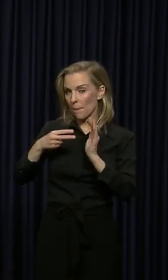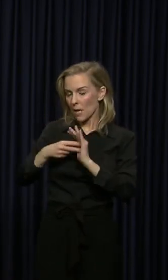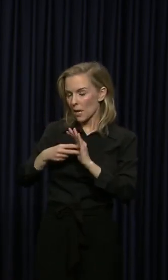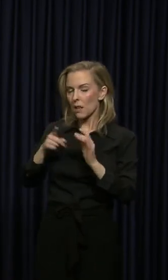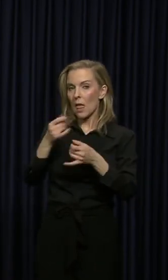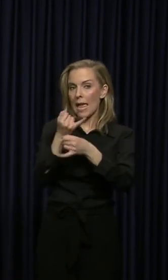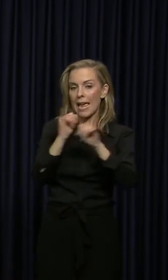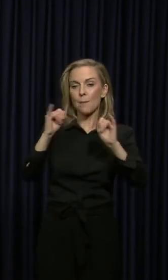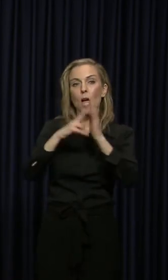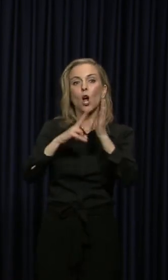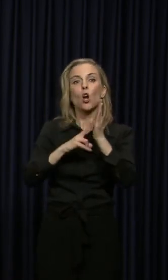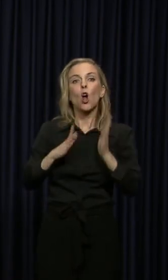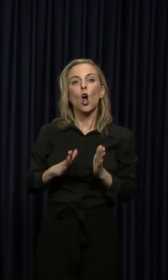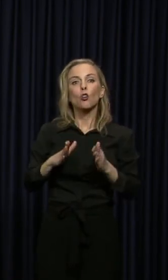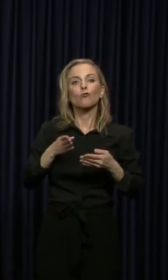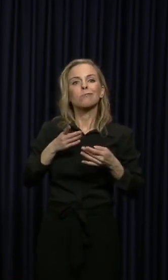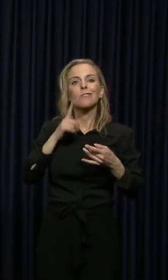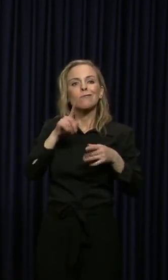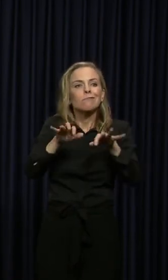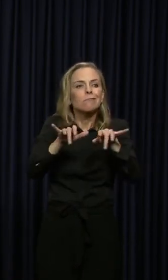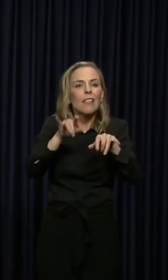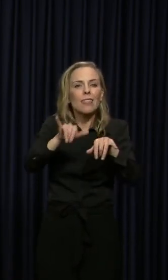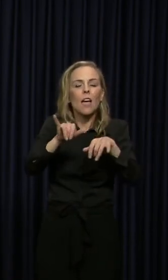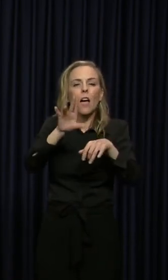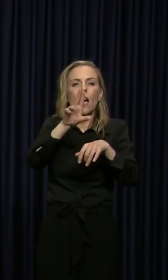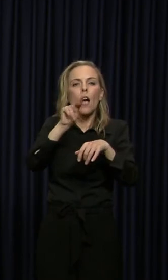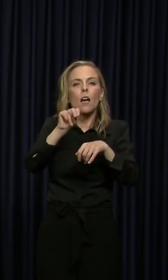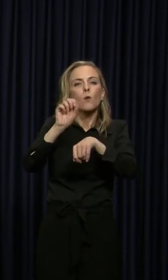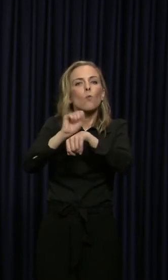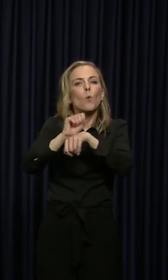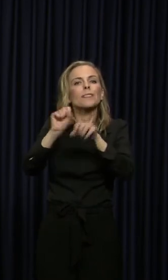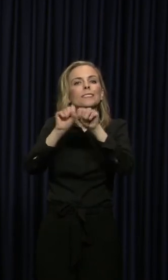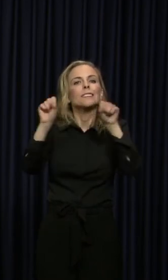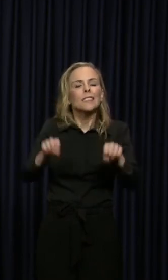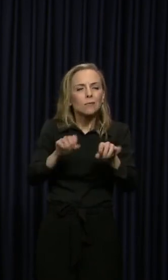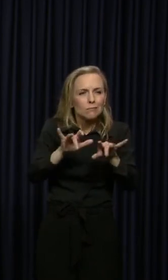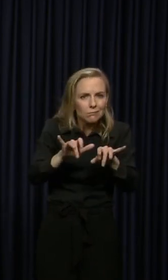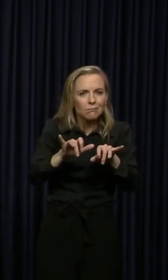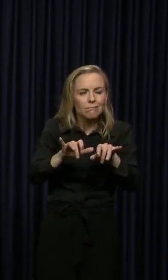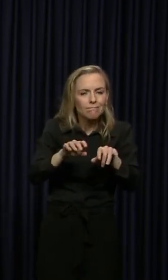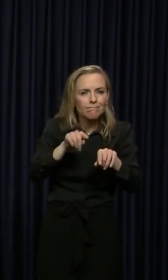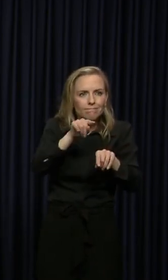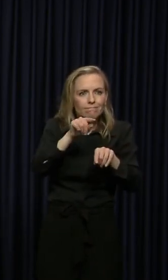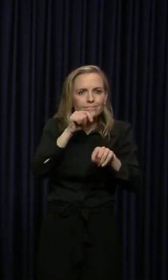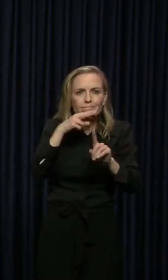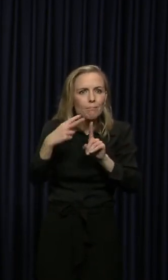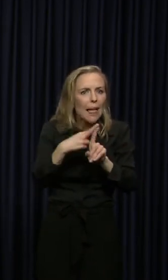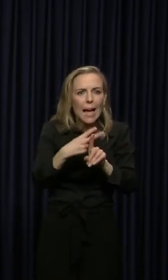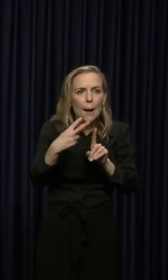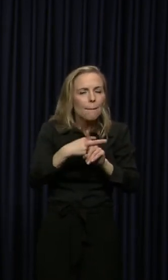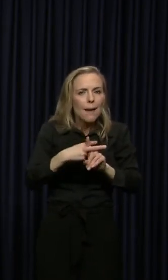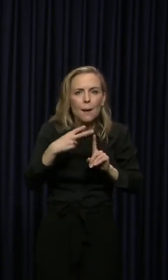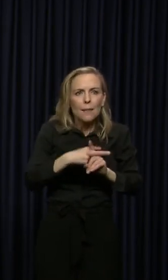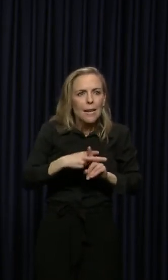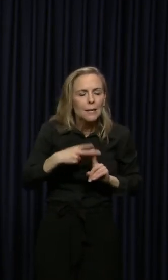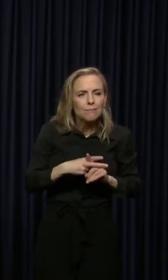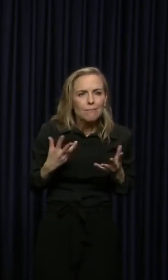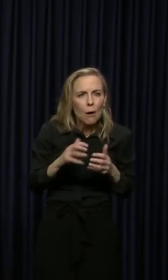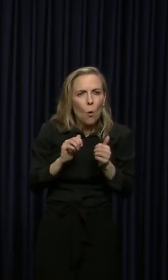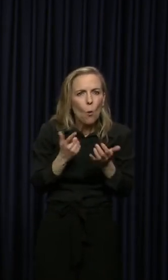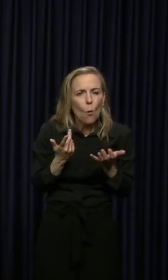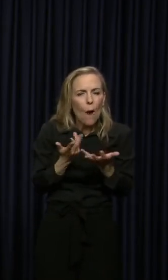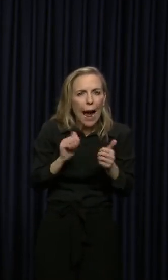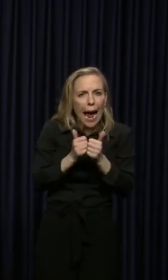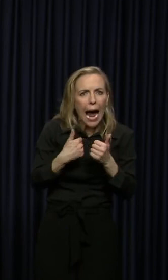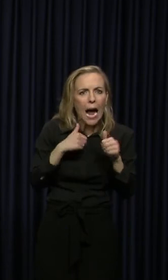going through the unemployment system and finding there are many sections that don't apply to them and not knowing what to put in.